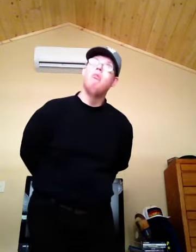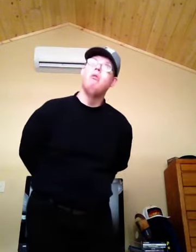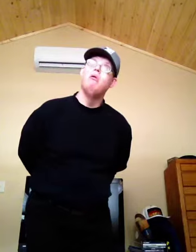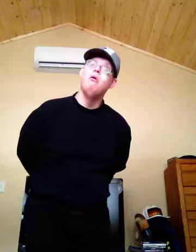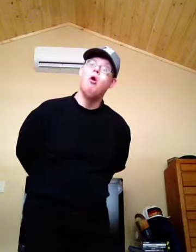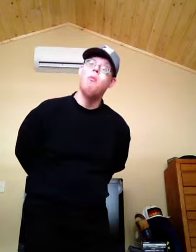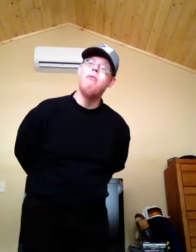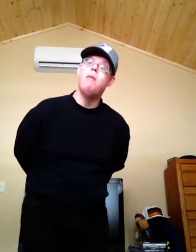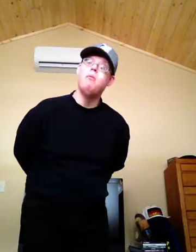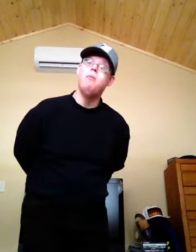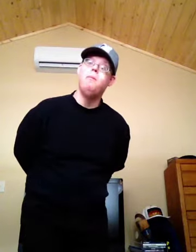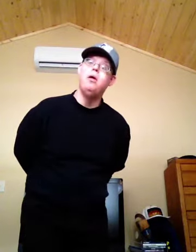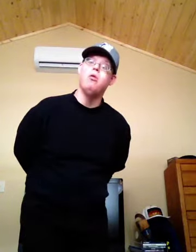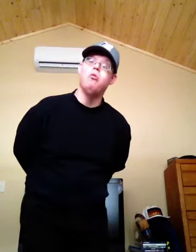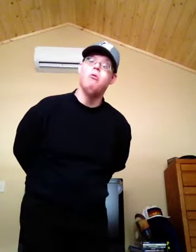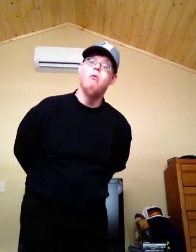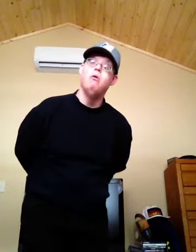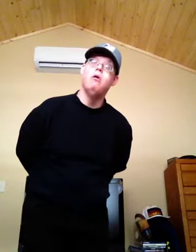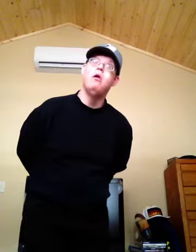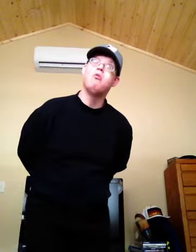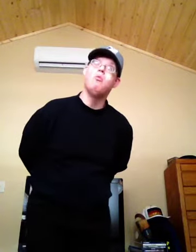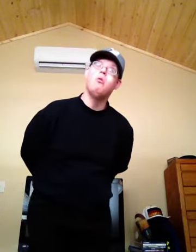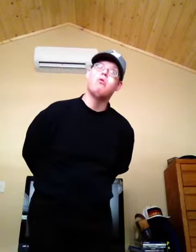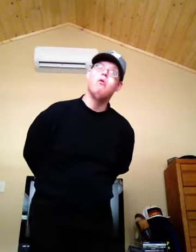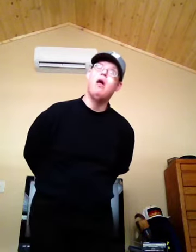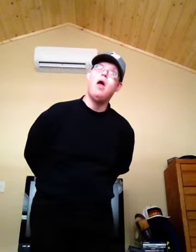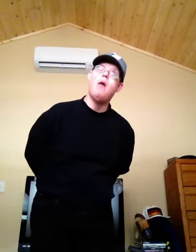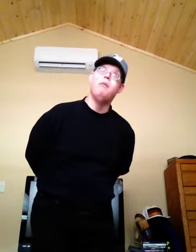You're Brampton Beast. Guess what's gonna happen.